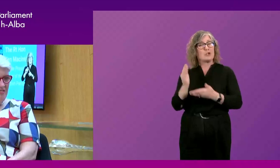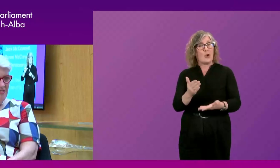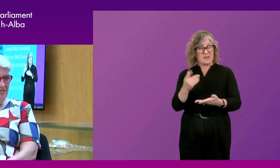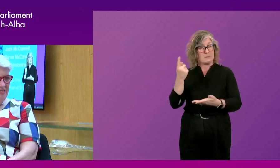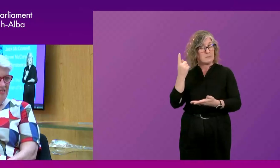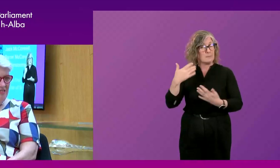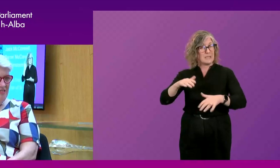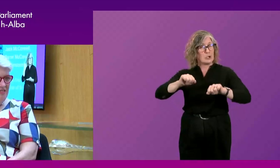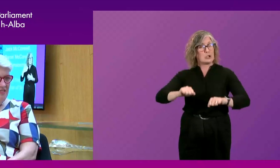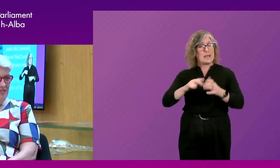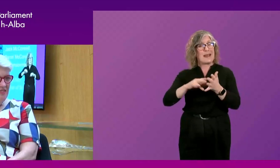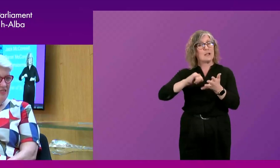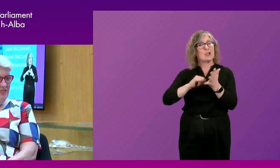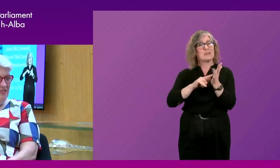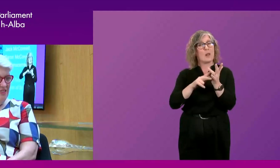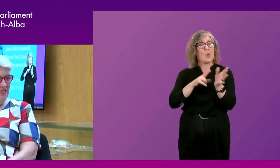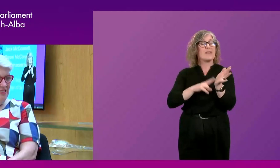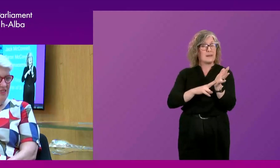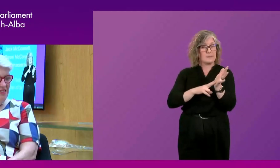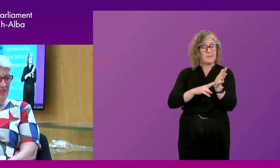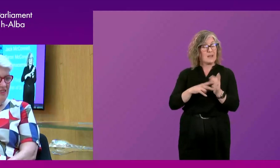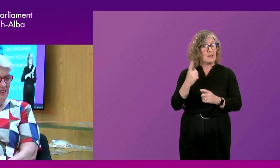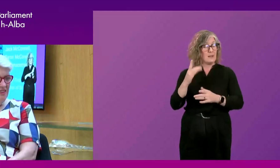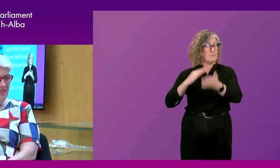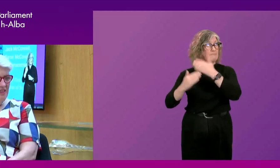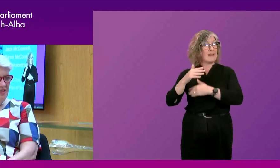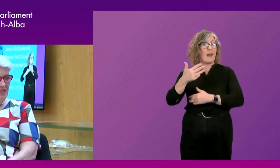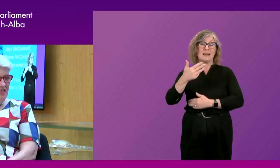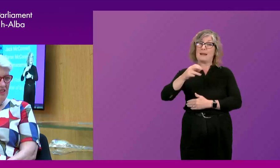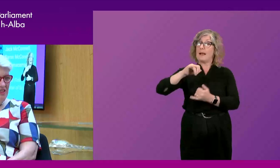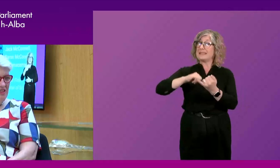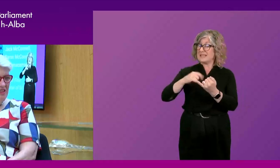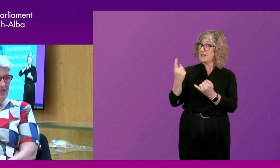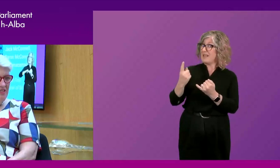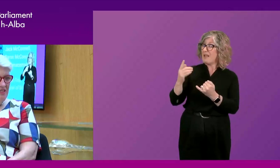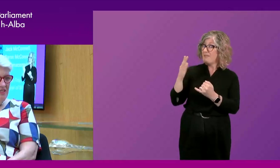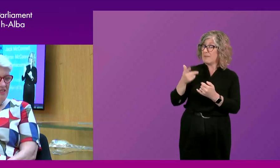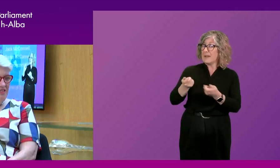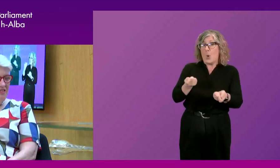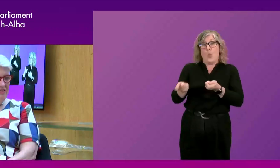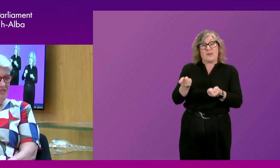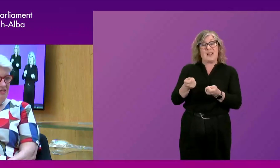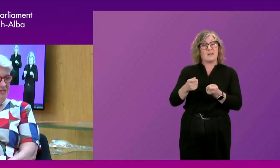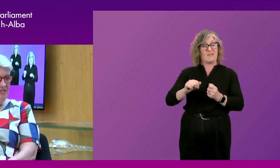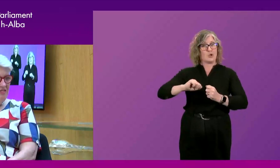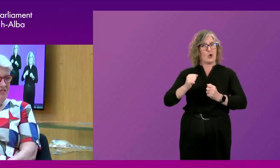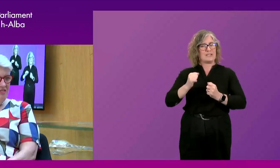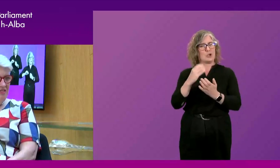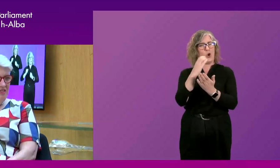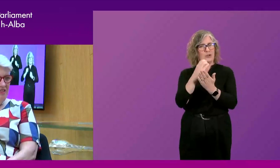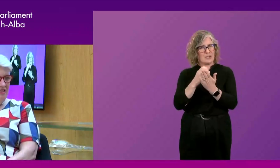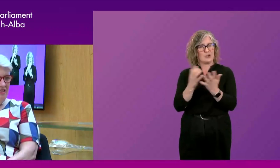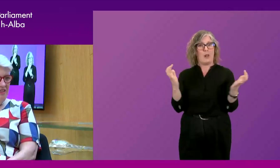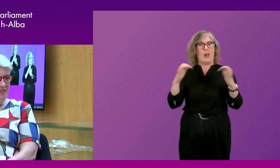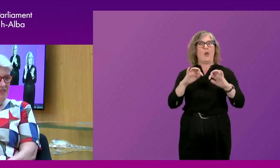Lothian. And I think it's important to note that in the 1990s Esther was the coordinator of the Scottish Constitutional Convention,